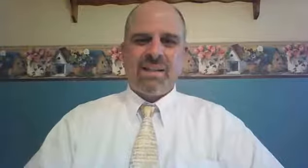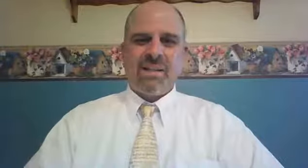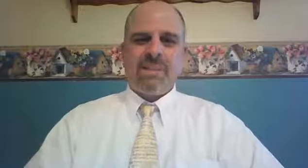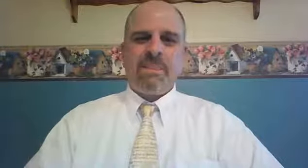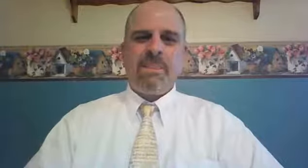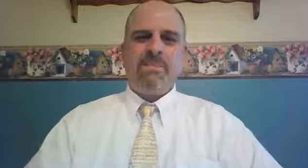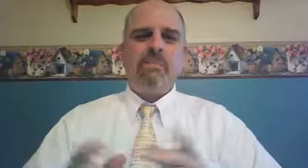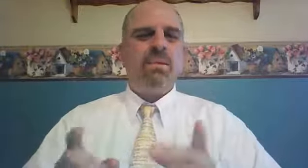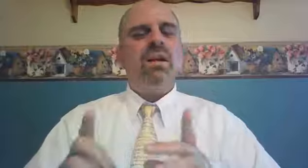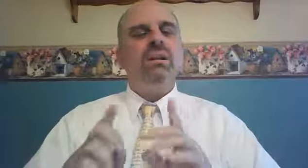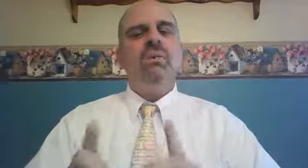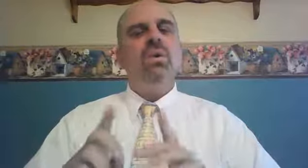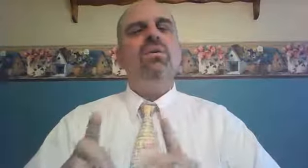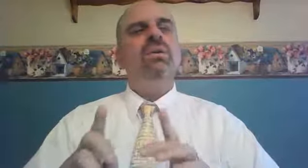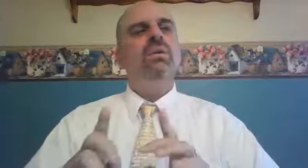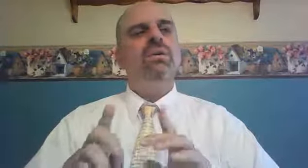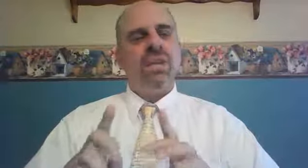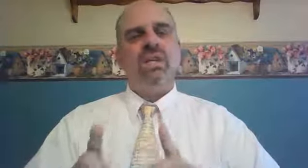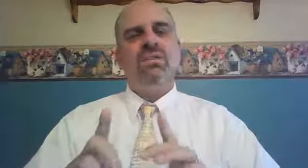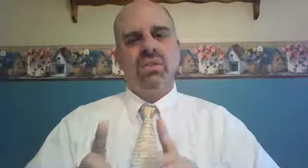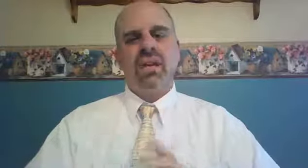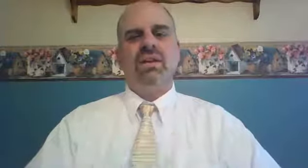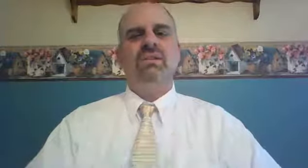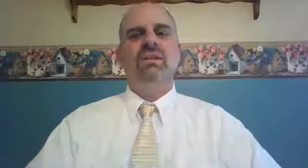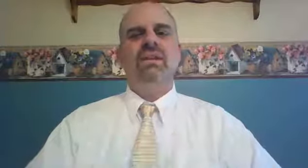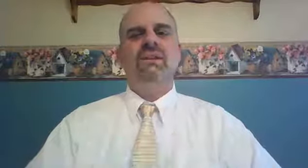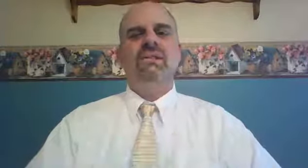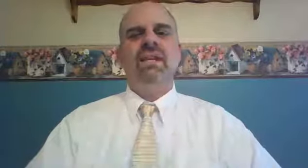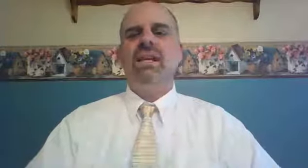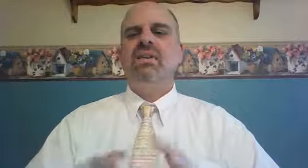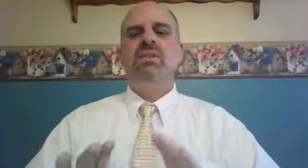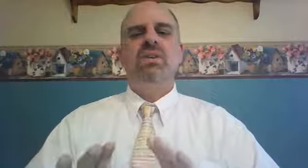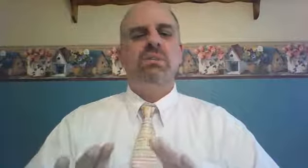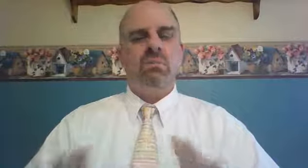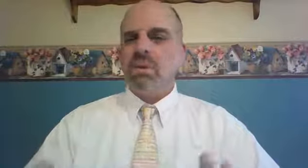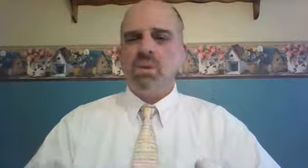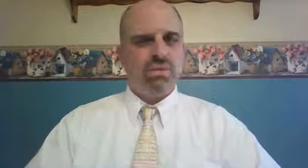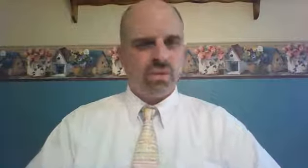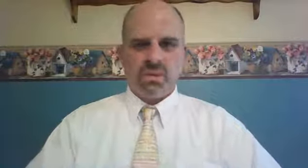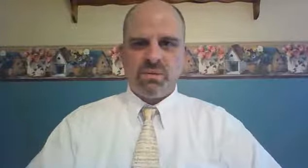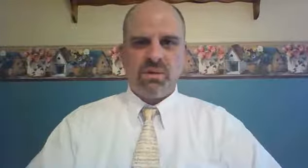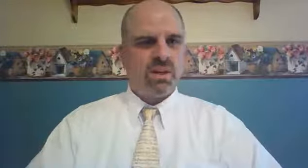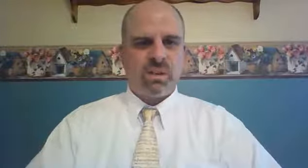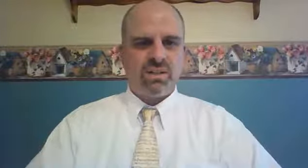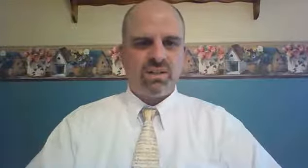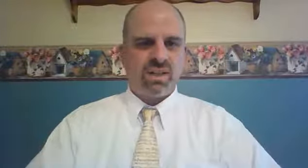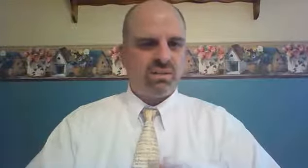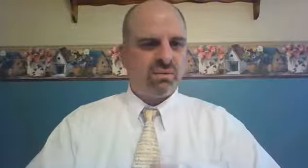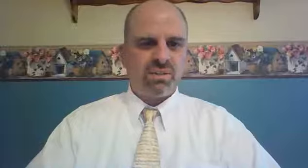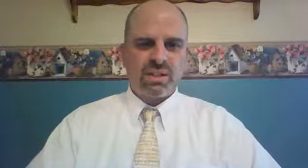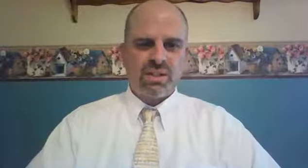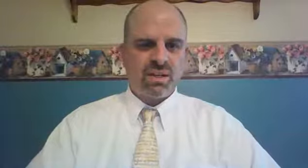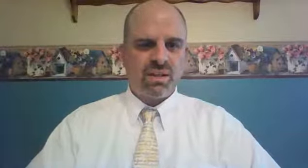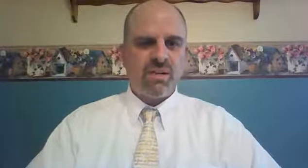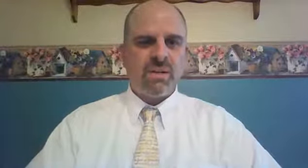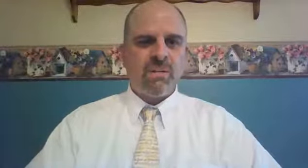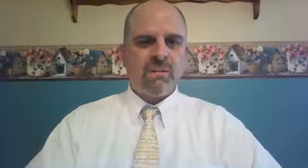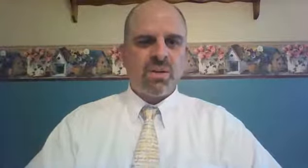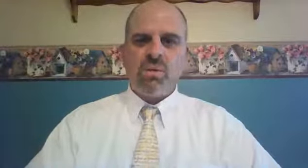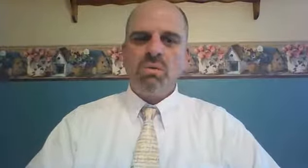But what Ruth says next is beautiful. Look at what she says in verse 16. Ruth